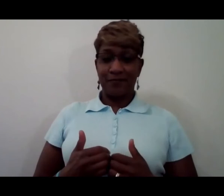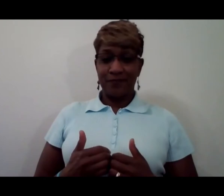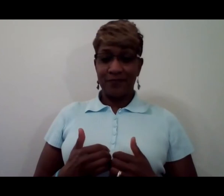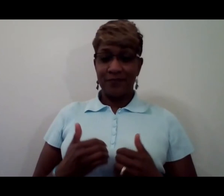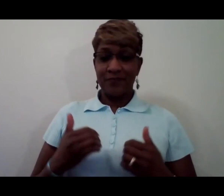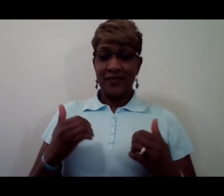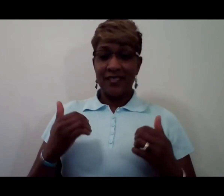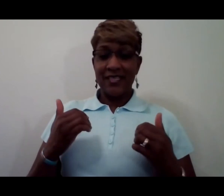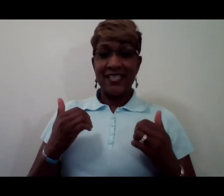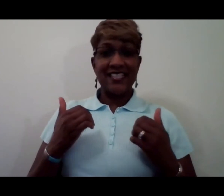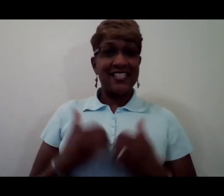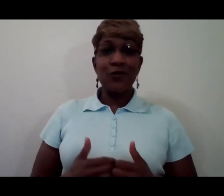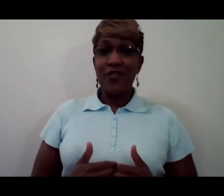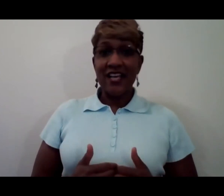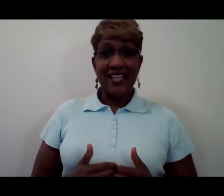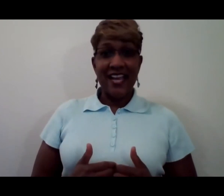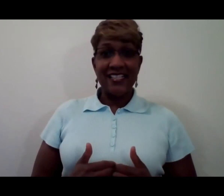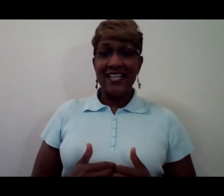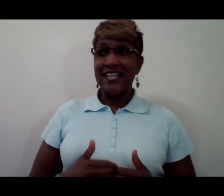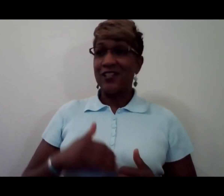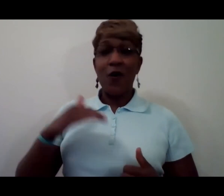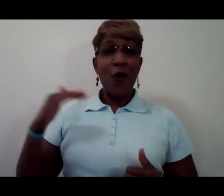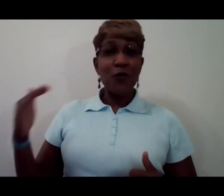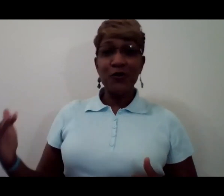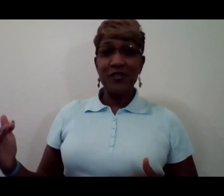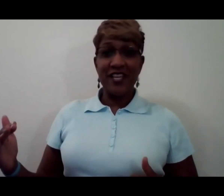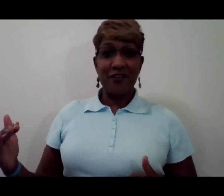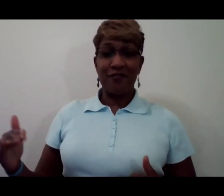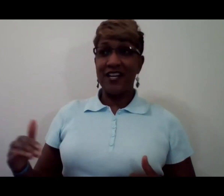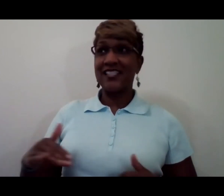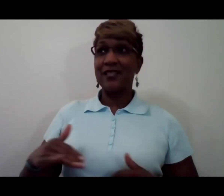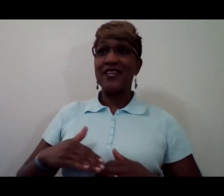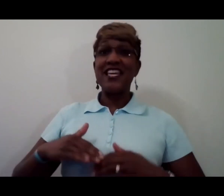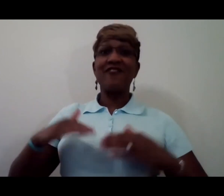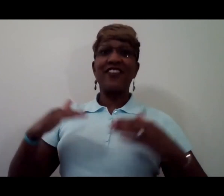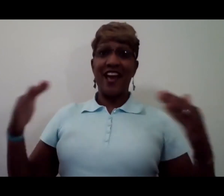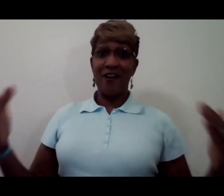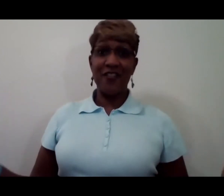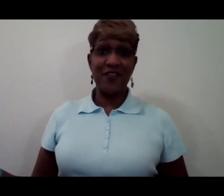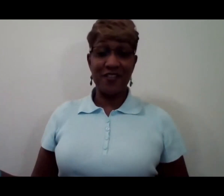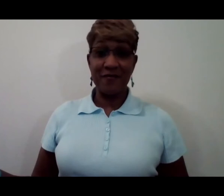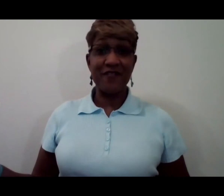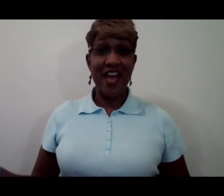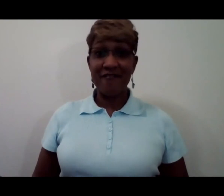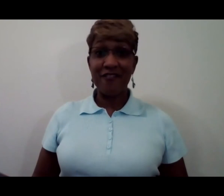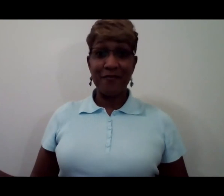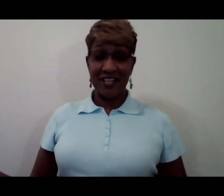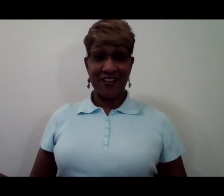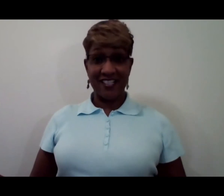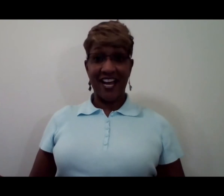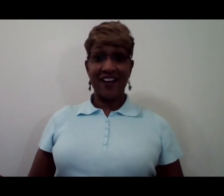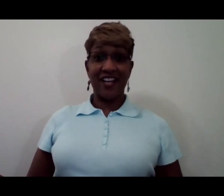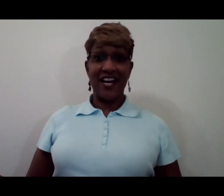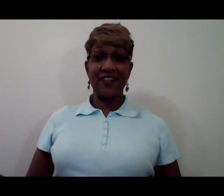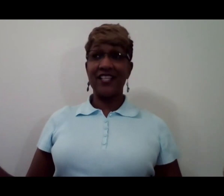2018 is a whole new year for us to be even healthier than we've ever been in our entire lives